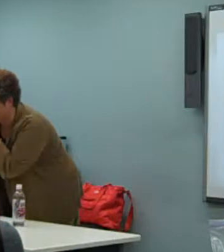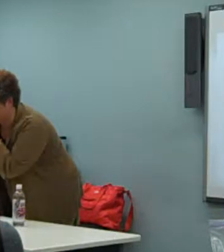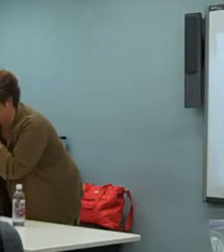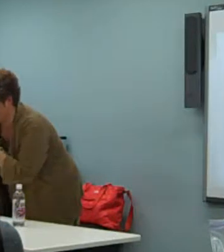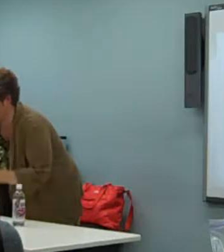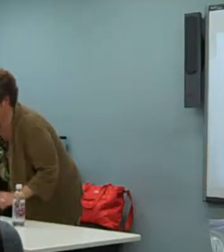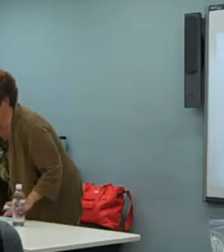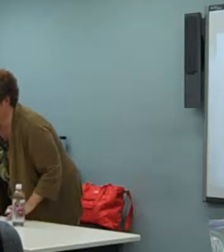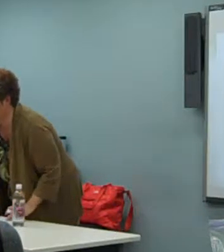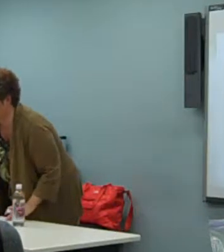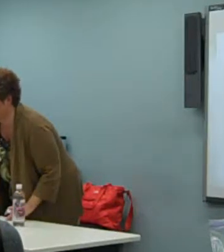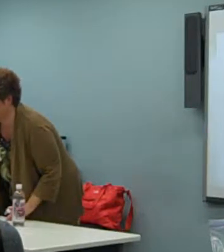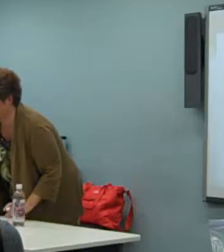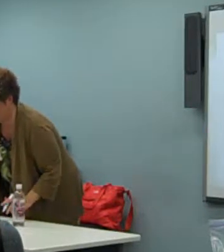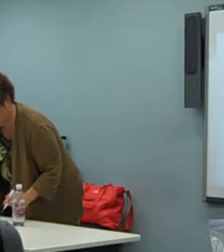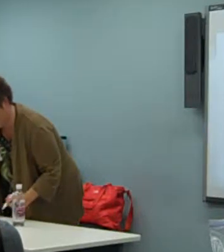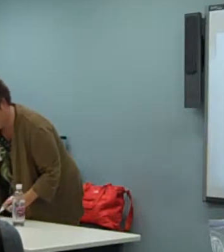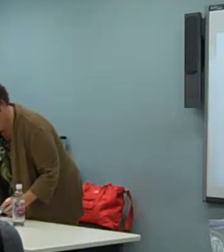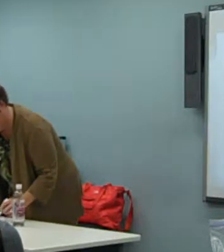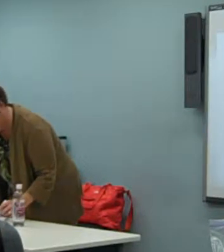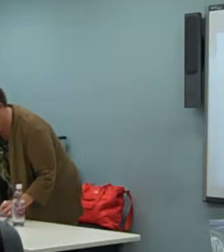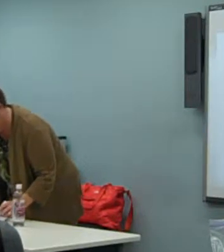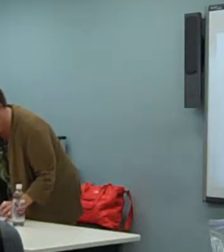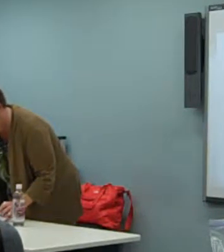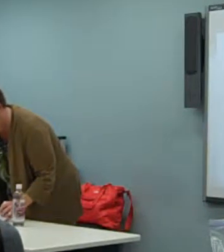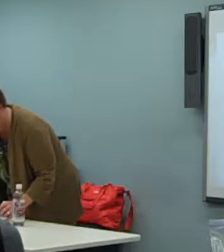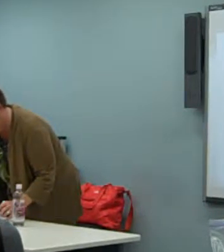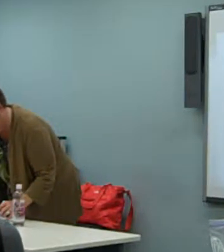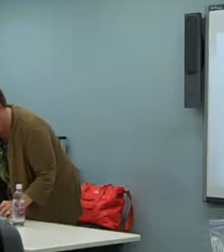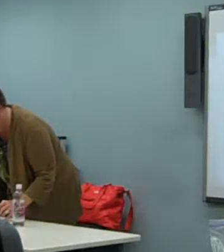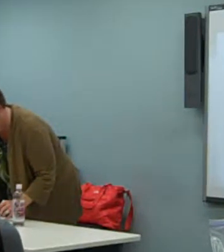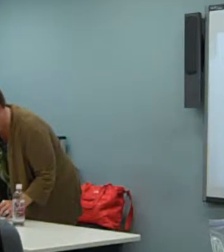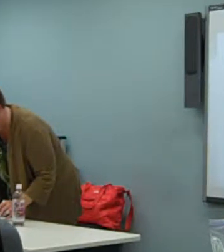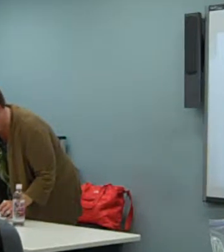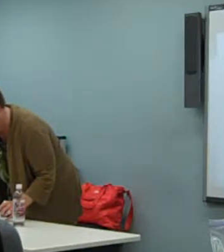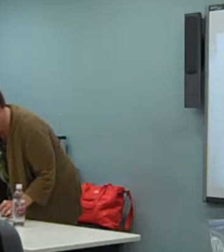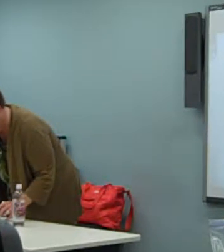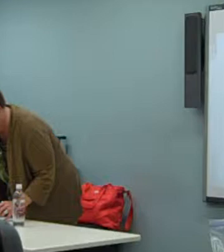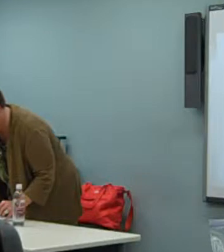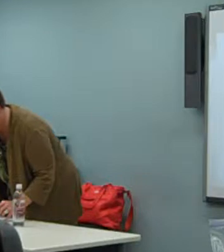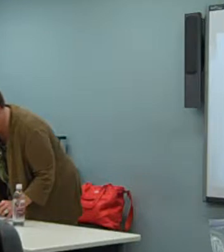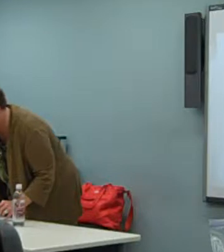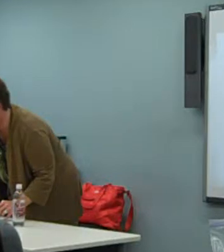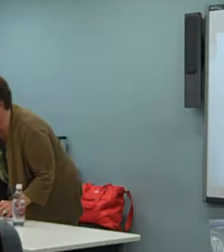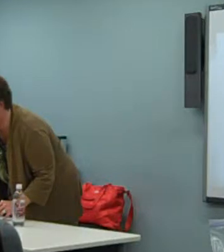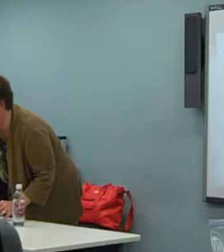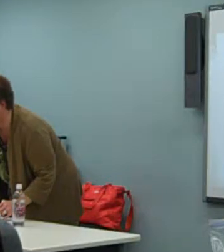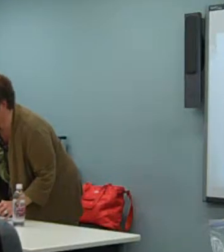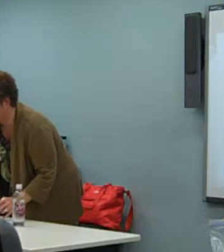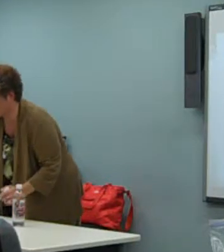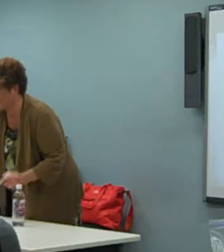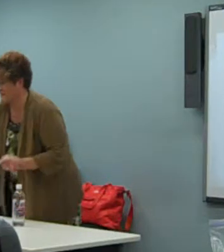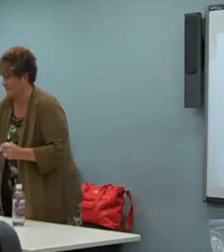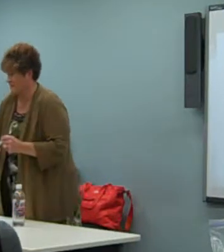And just the variety of calls, it's just like one situation, one drastic situation to the next.